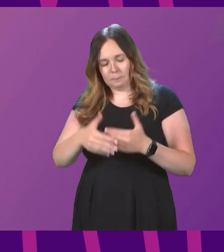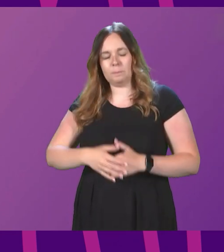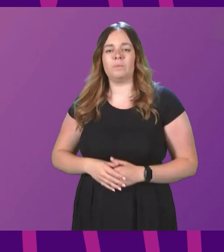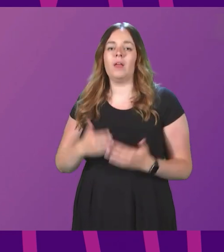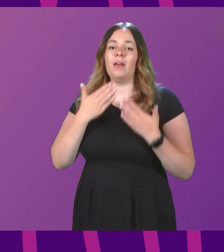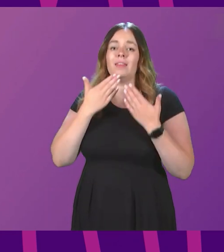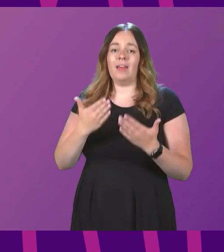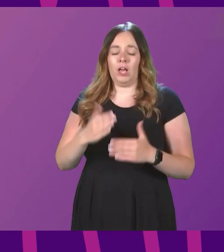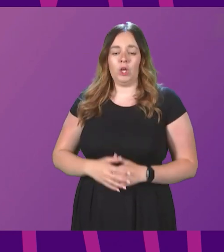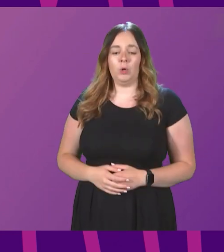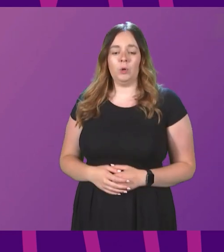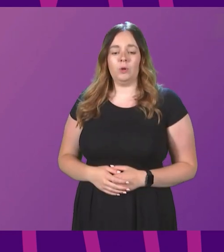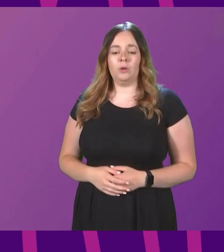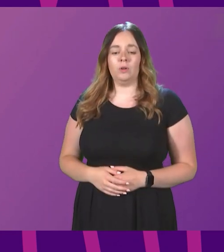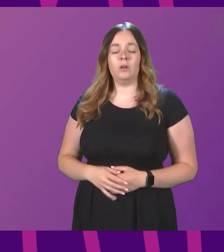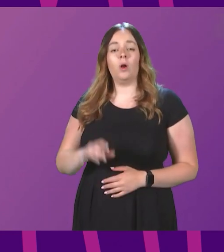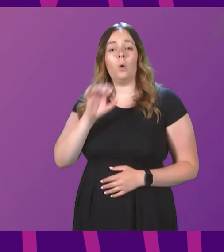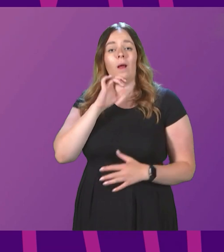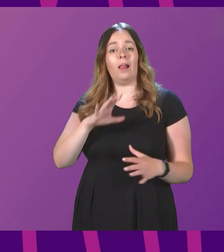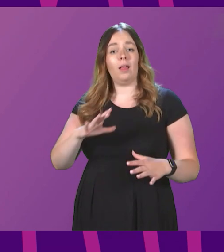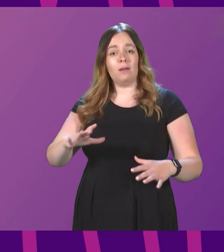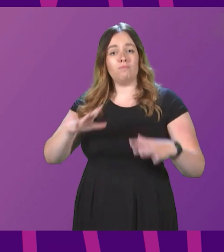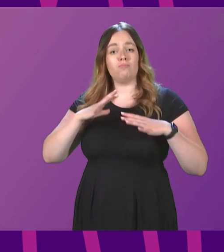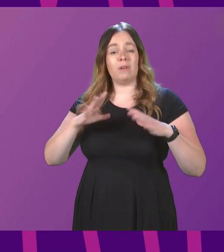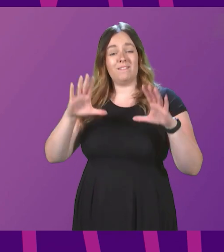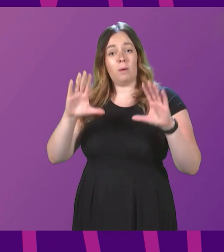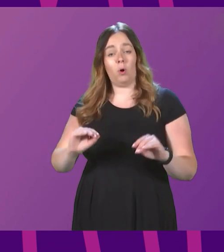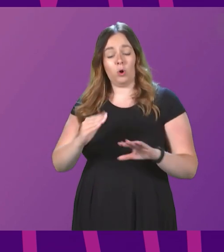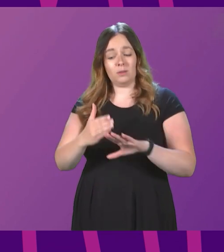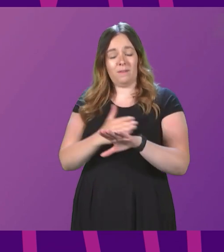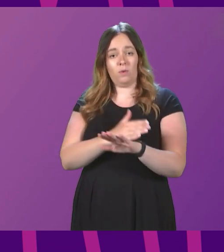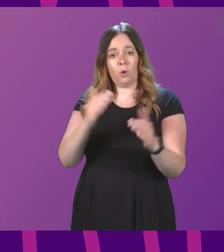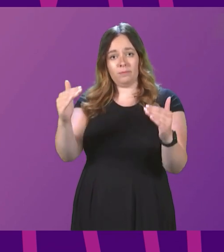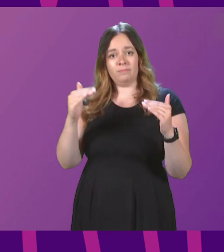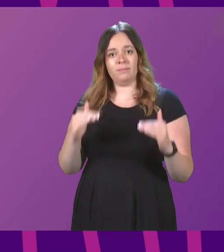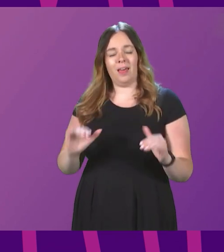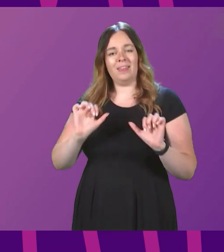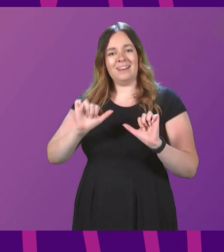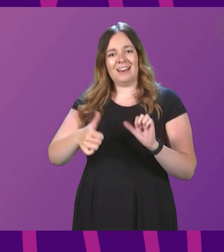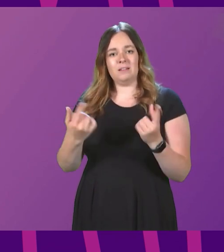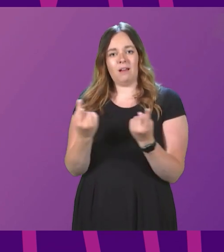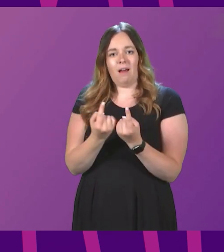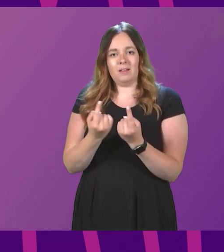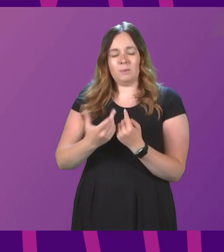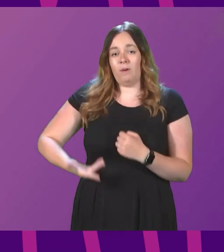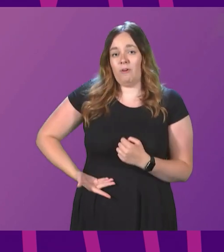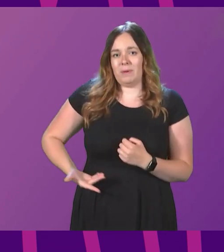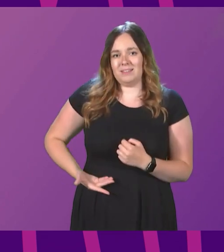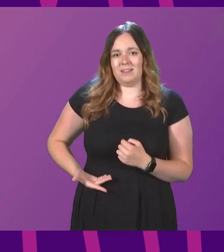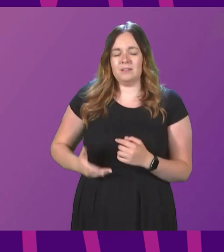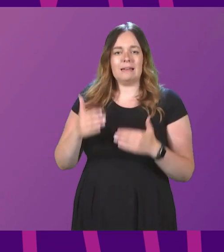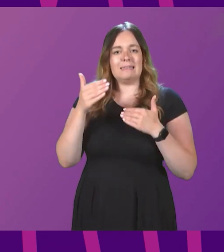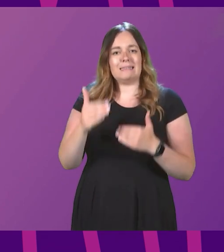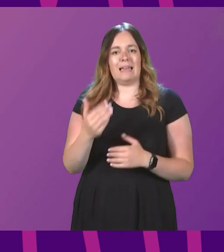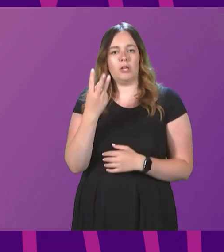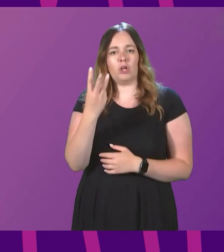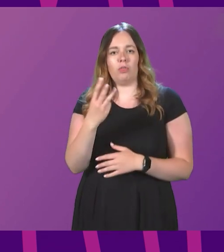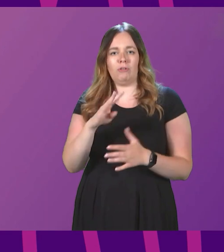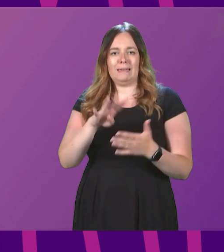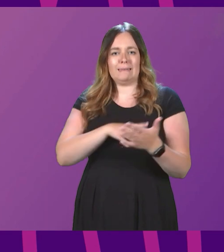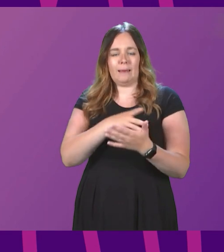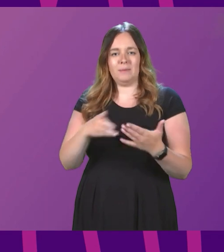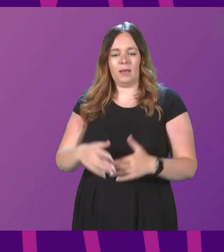Thank you. There will be a brief pause before we move on to the next item of business, which is stage three timetable.